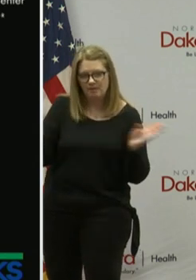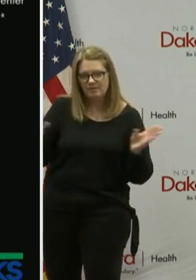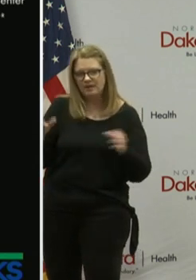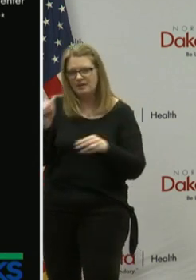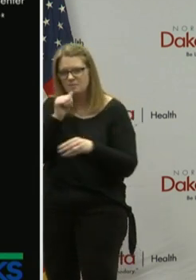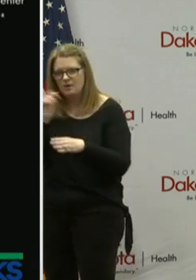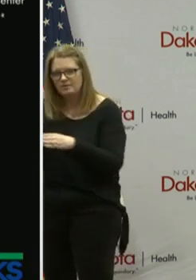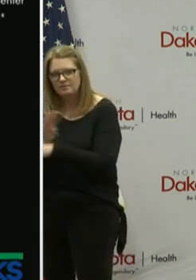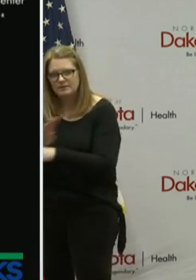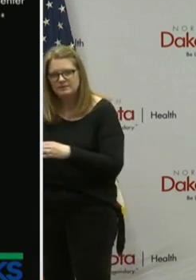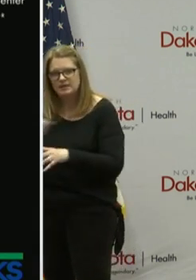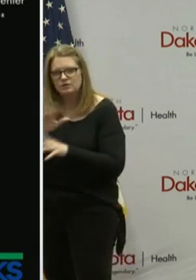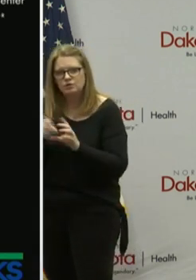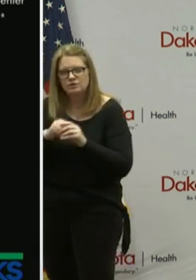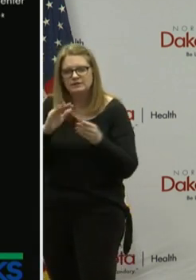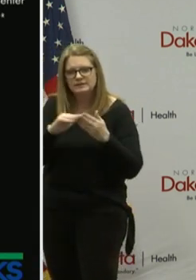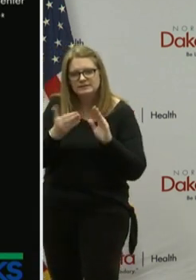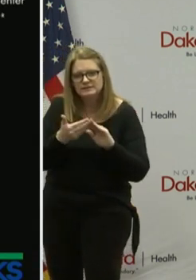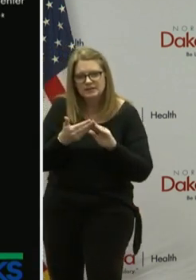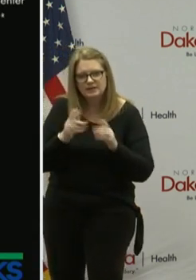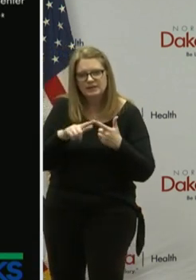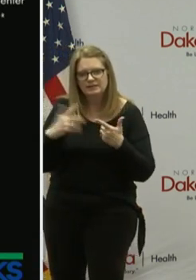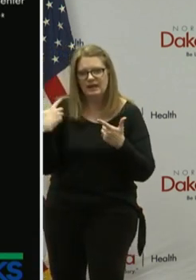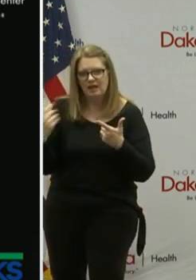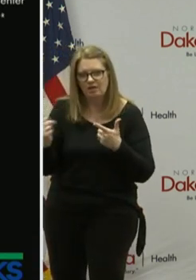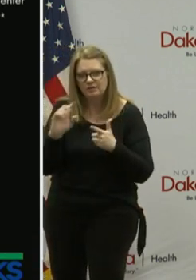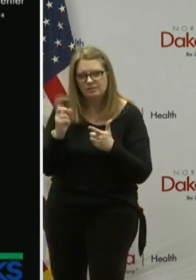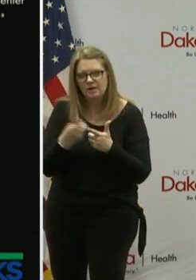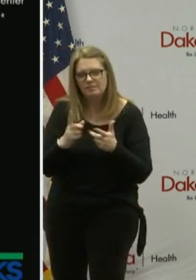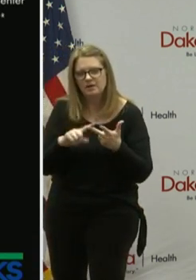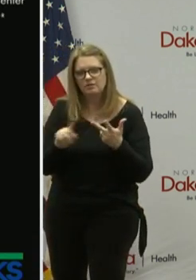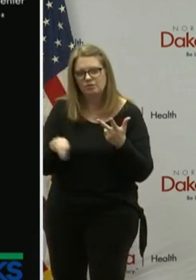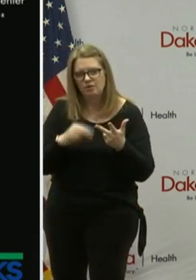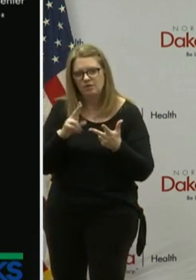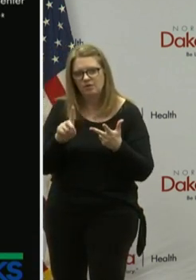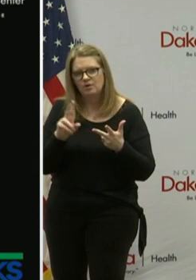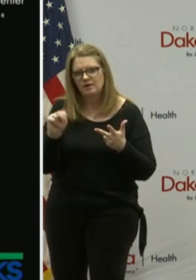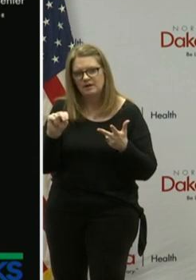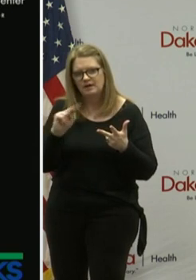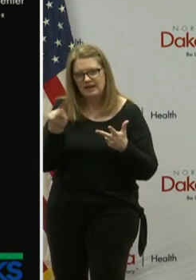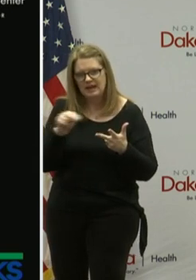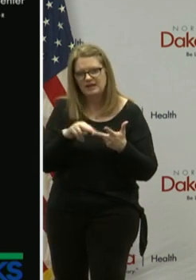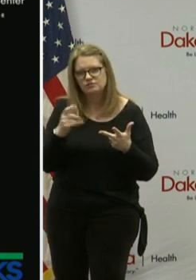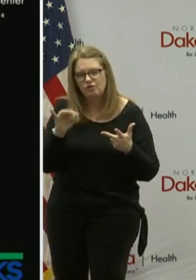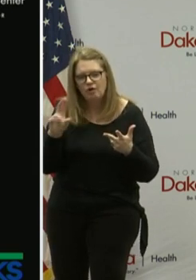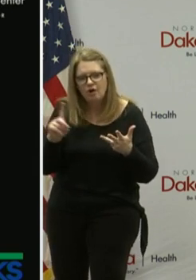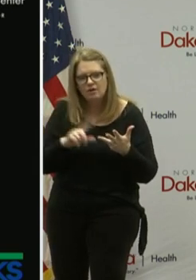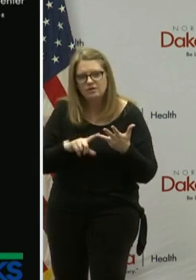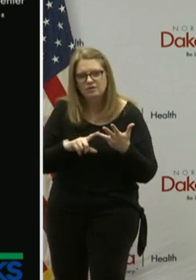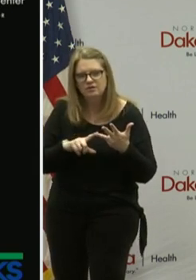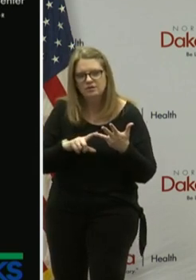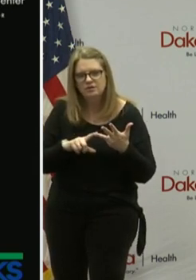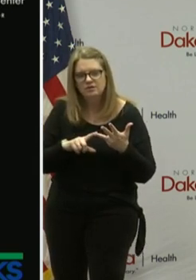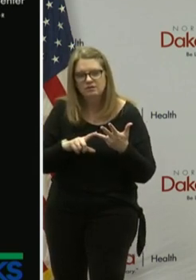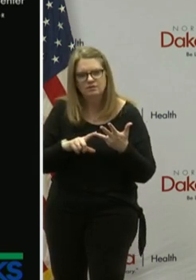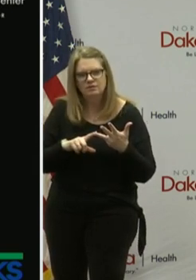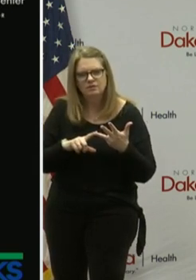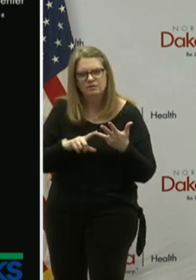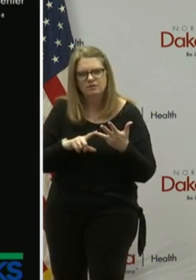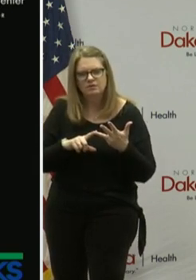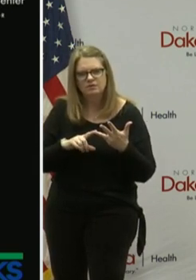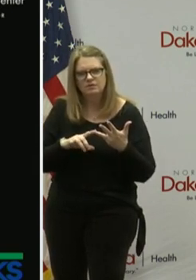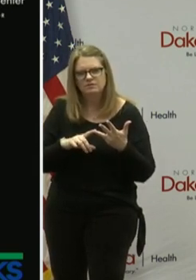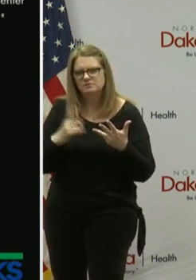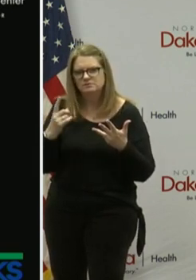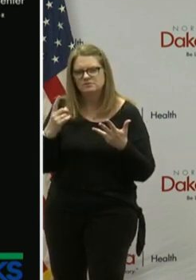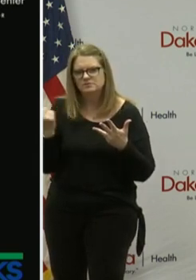includes the city, state health department, North Dakota National Guard, our health care system, and ultimately the citizens of Grand Forks.